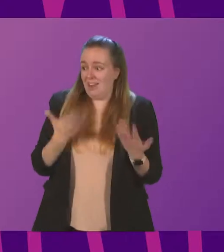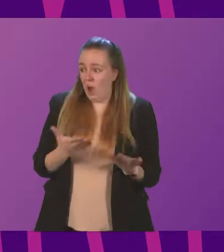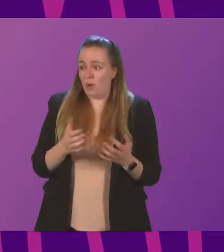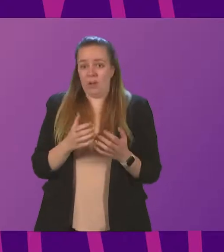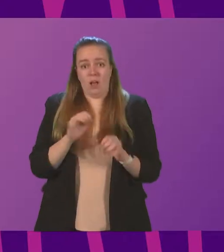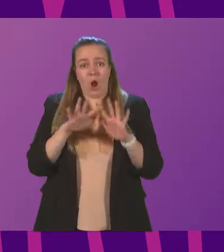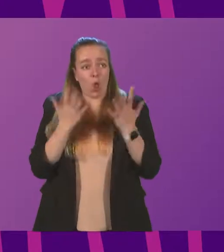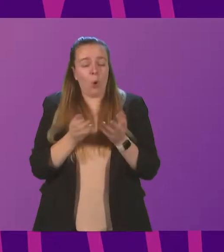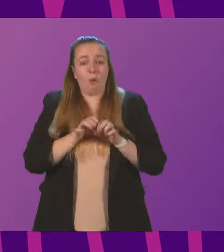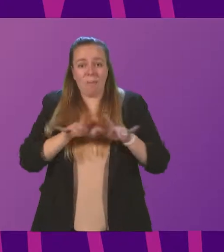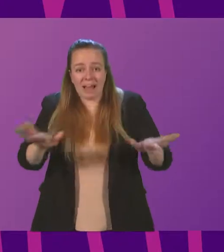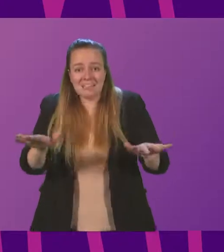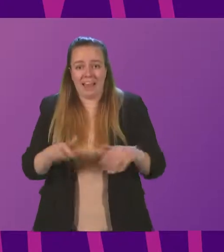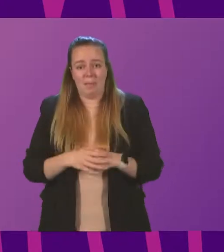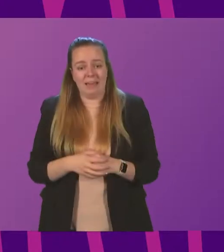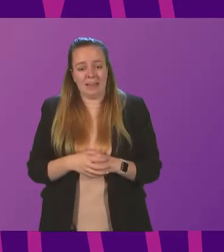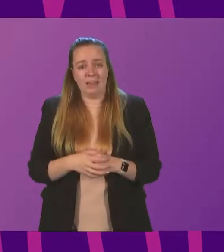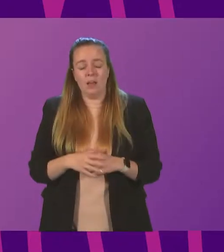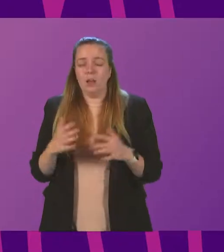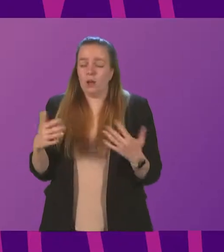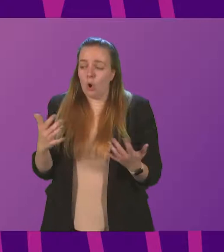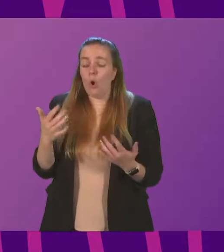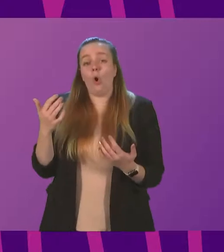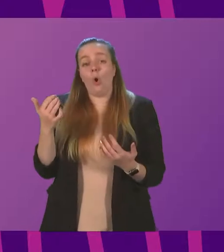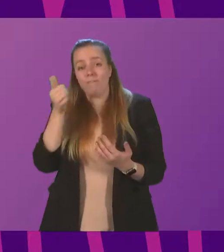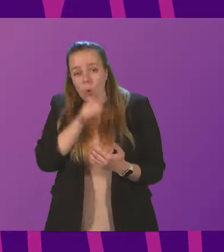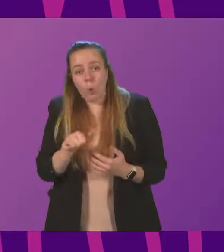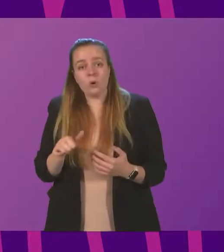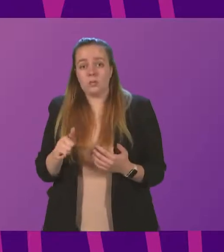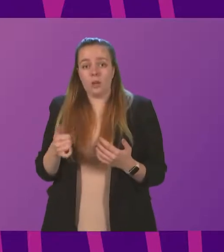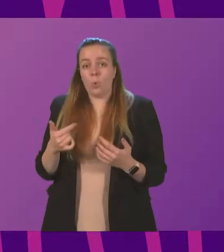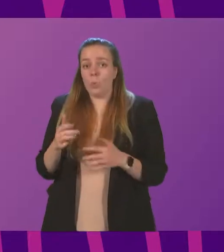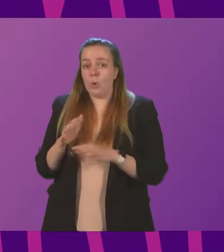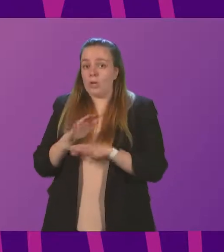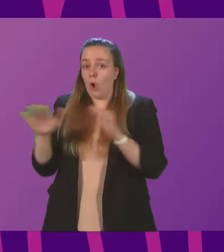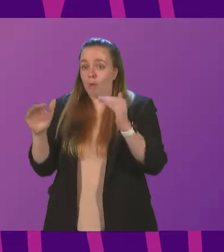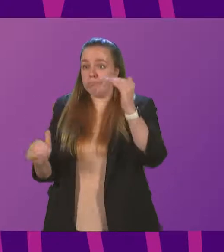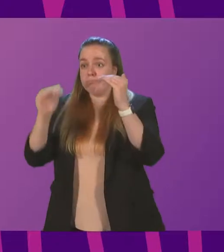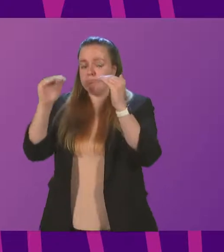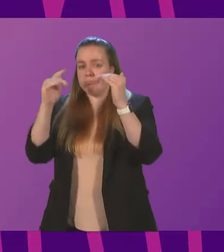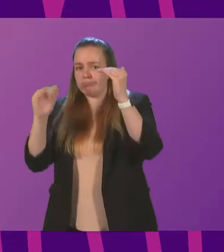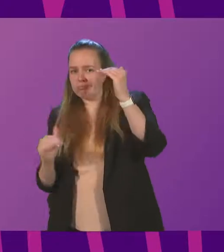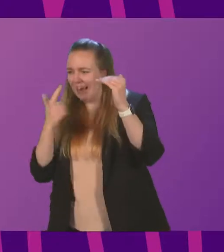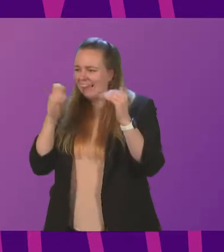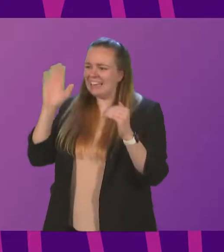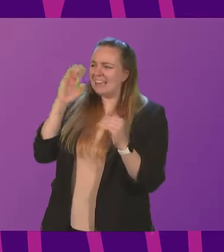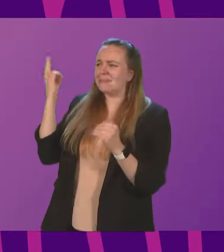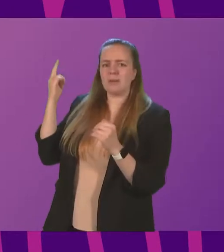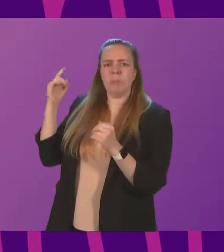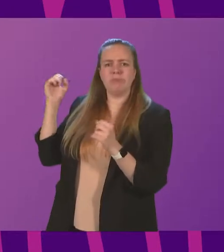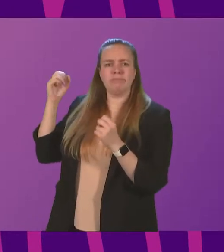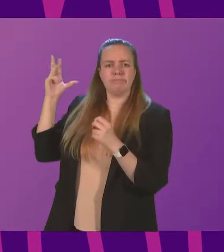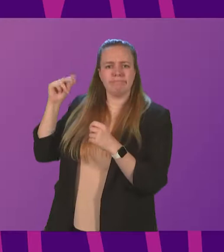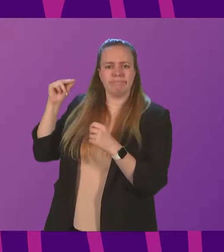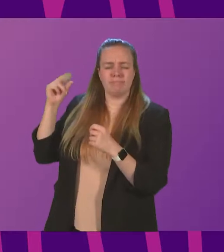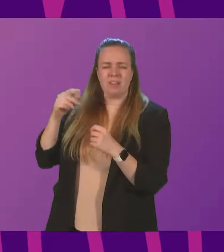global pandemic, Miss Gallacher. And yes, of course, we are not at the place we'd want to be. I can hear somebody shouting from a sedentary position. It would